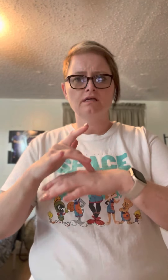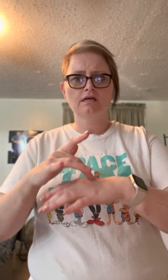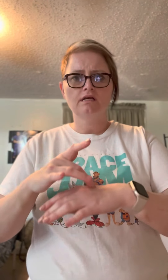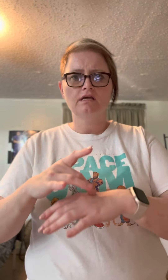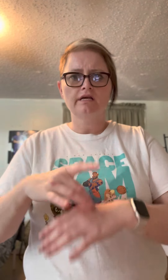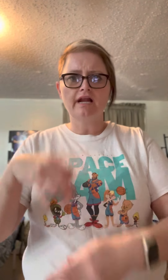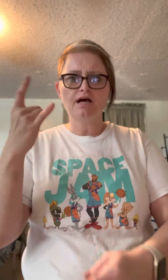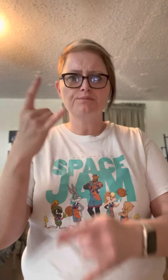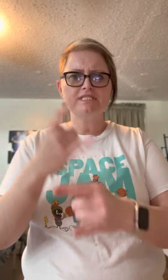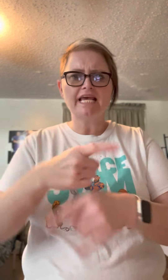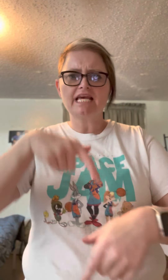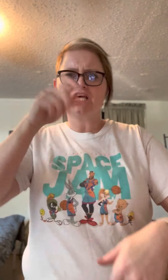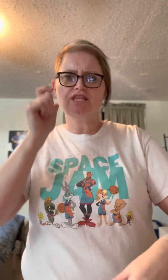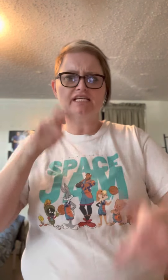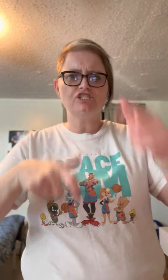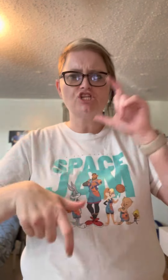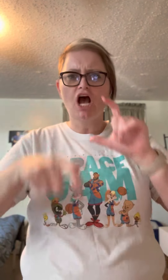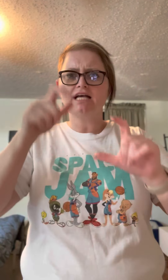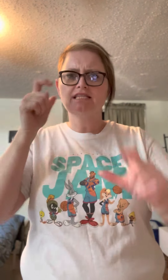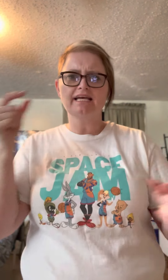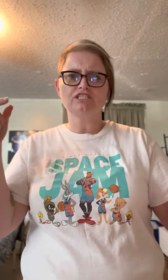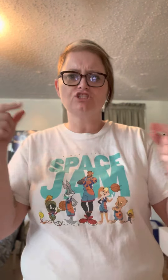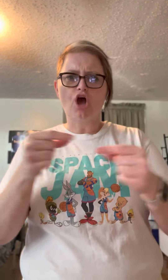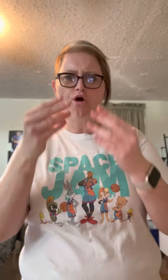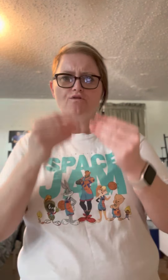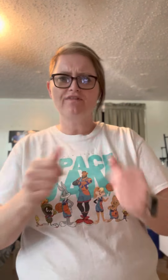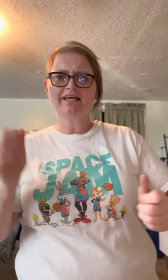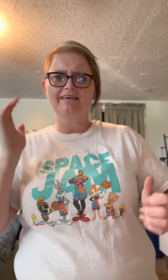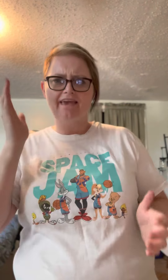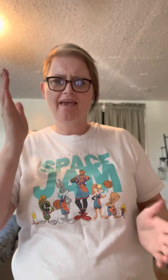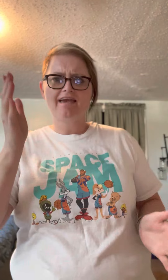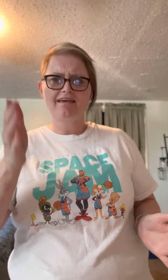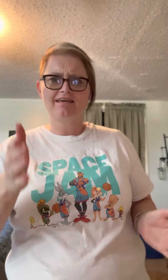And now I'm taking these shots like it's more than pain